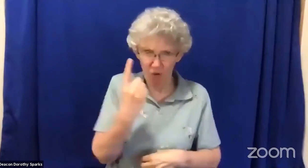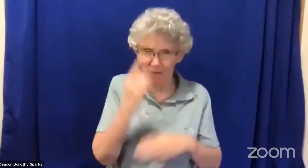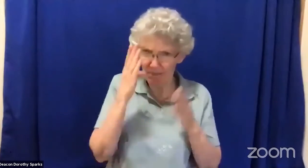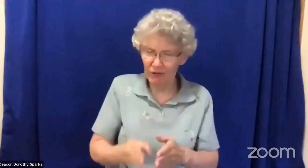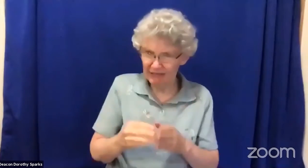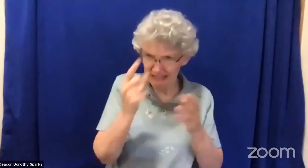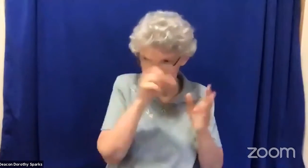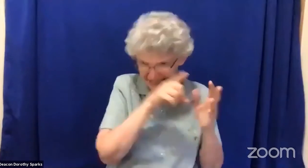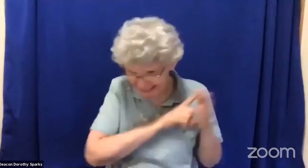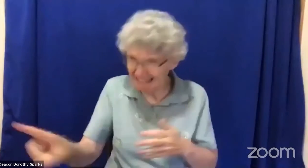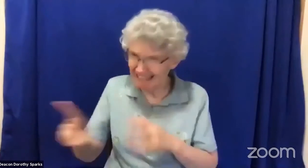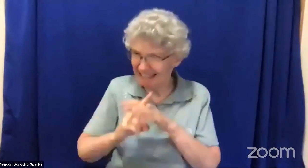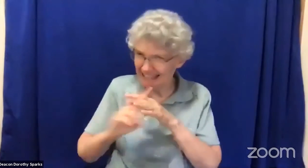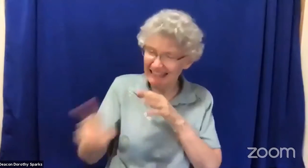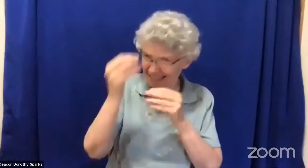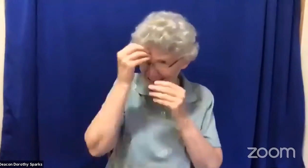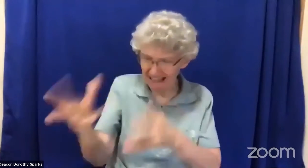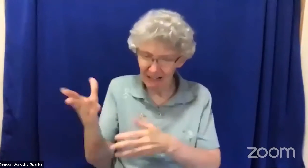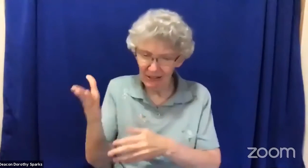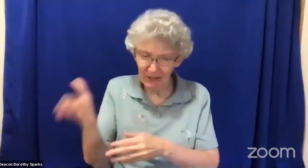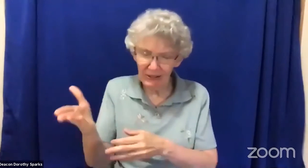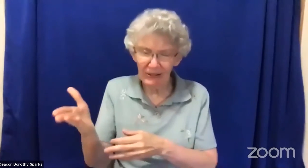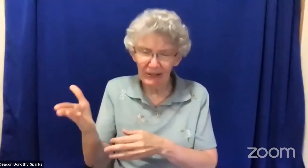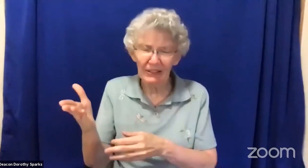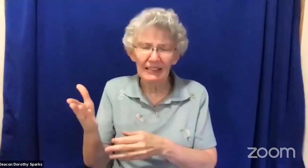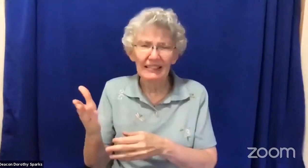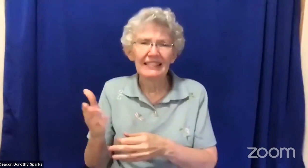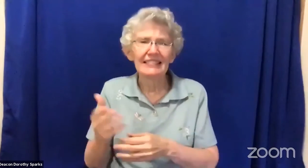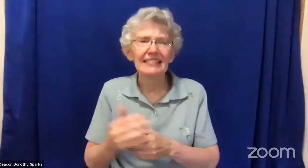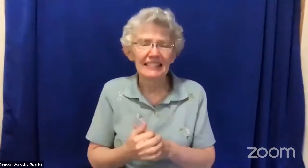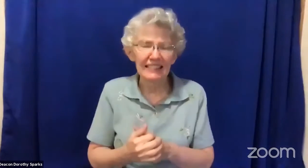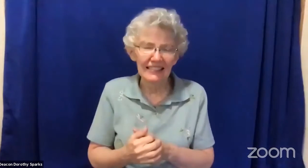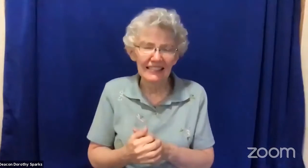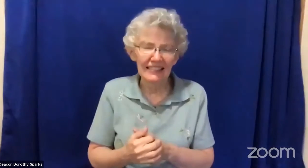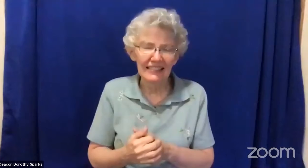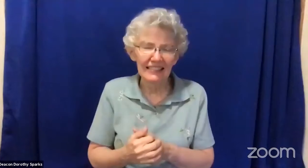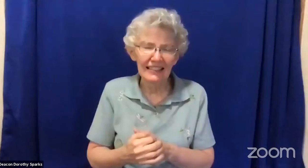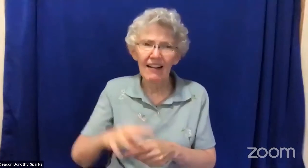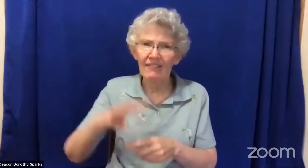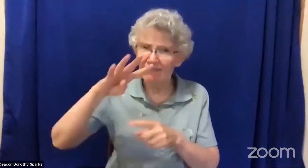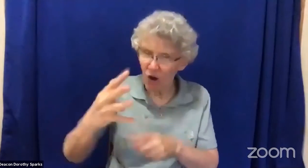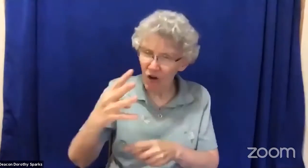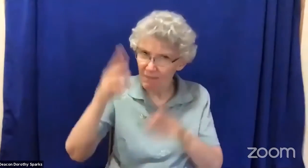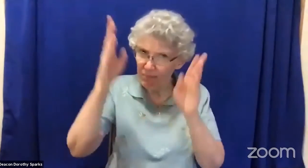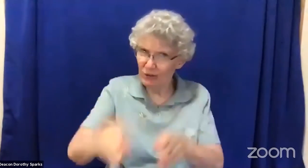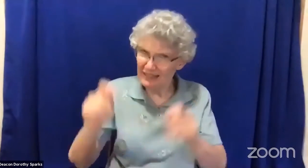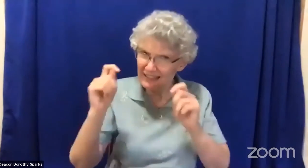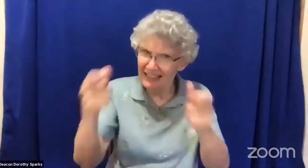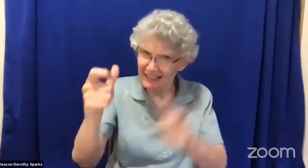all of your other servants were killed and I am the only one who escaped to tell you